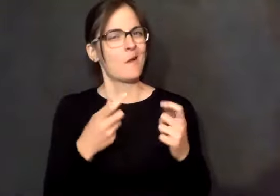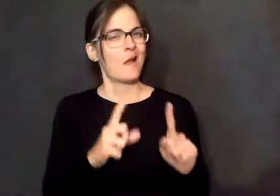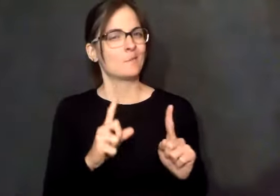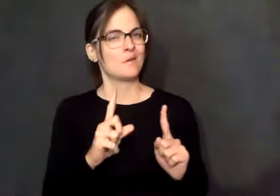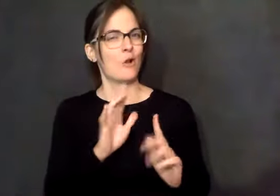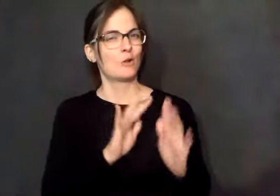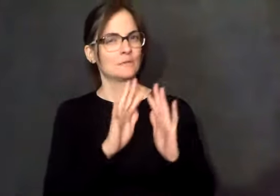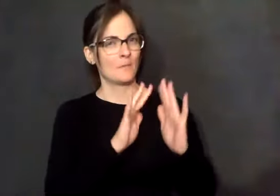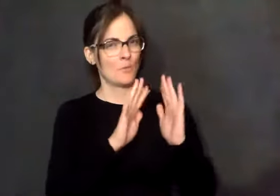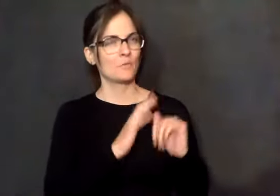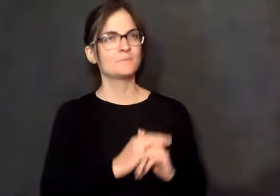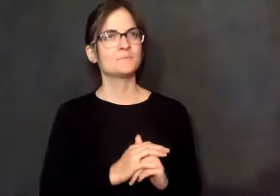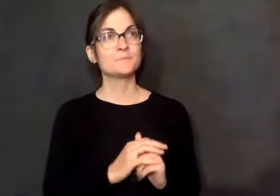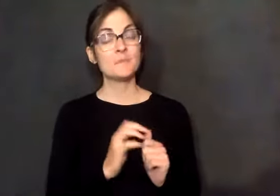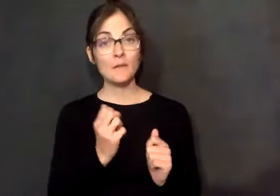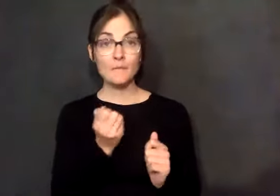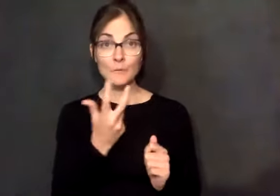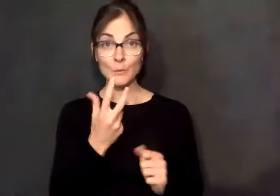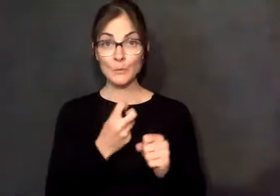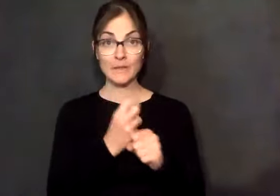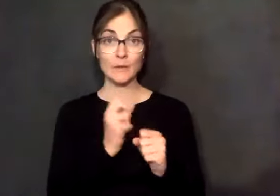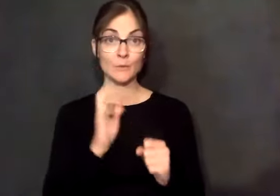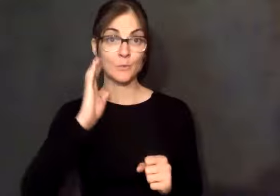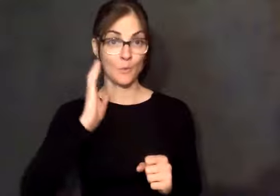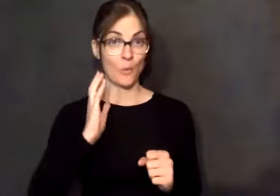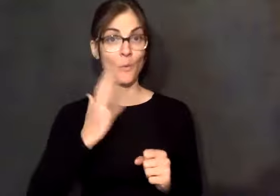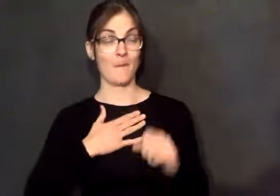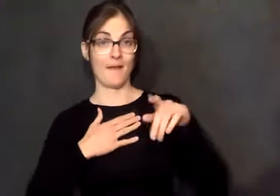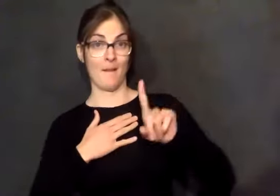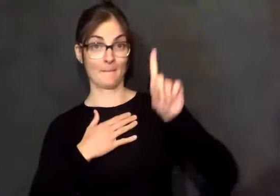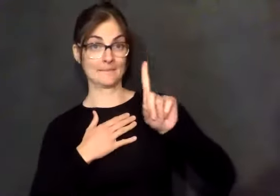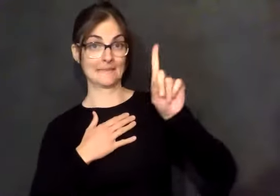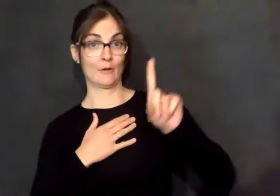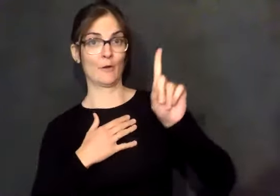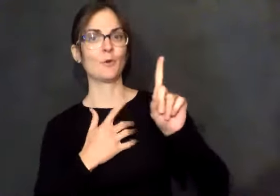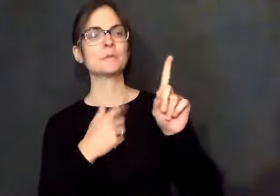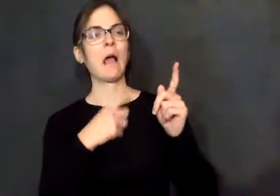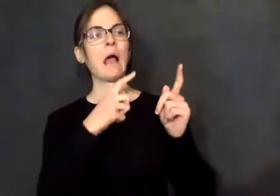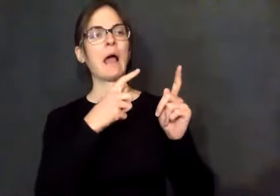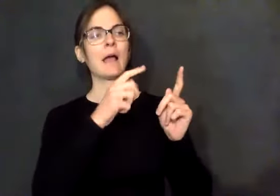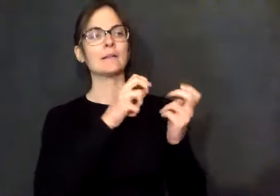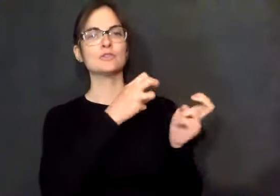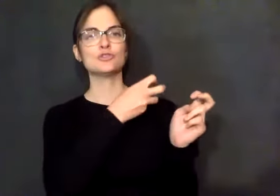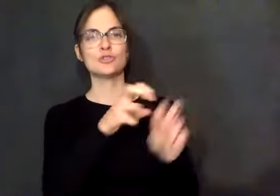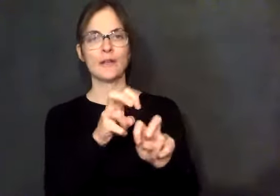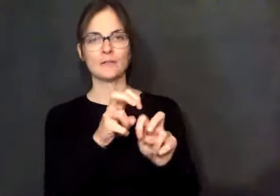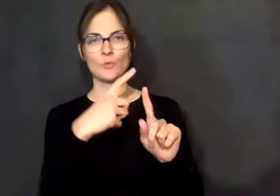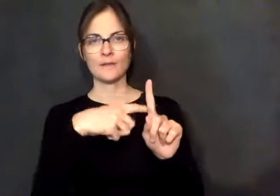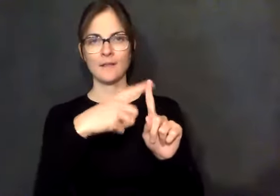Several years ago, he said, I started making the upstairs a rental. And I just never claimed it